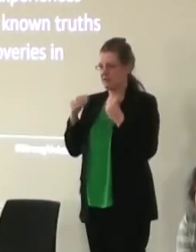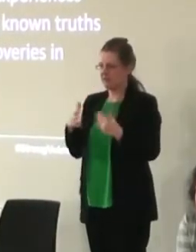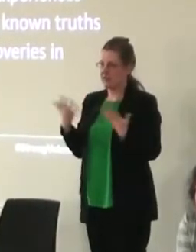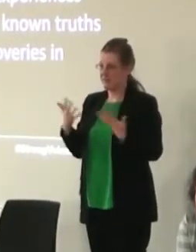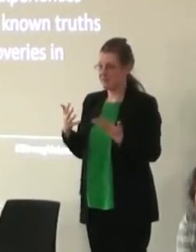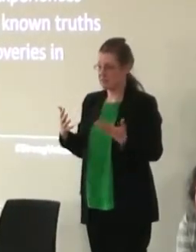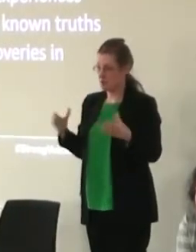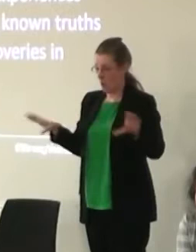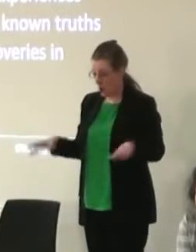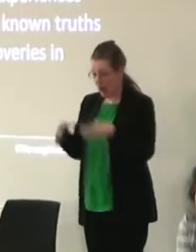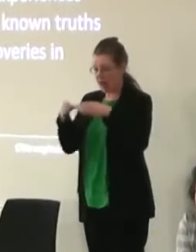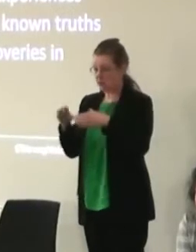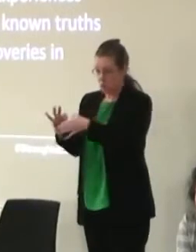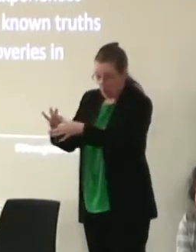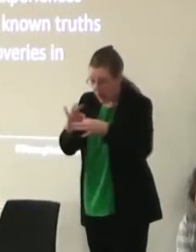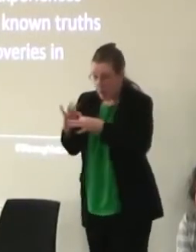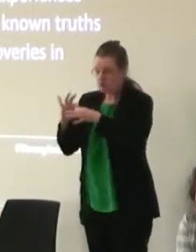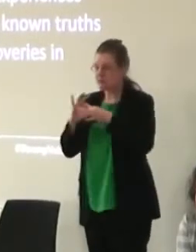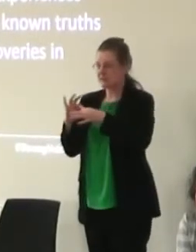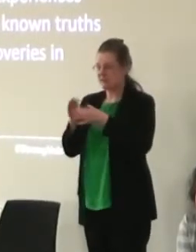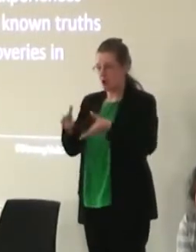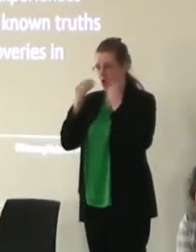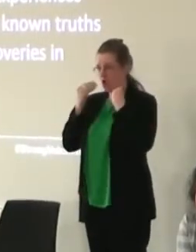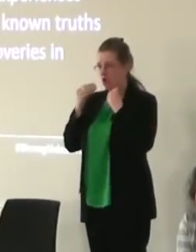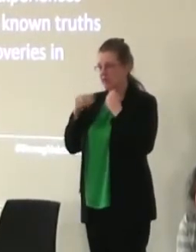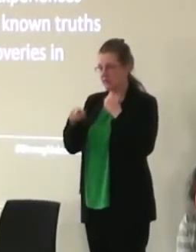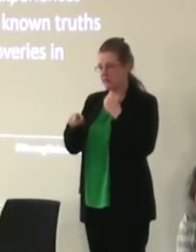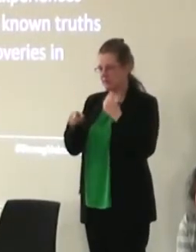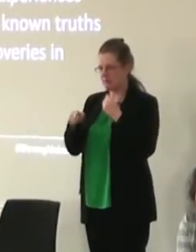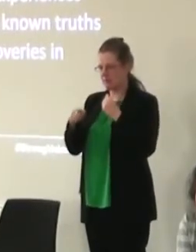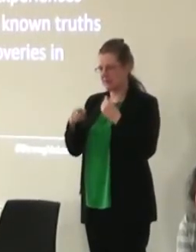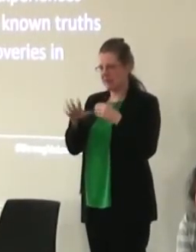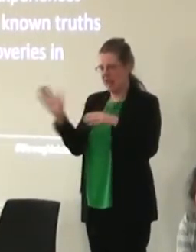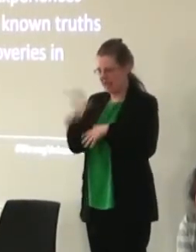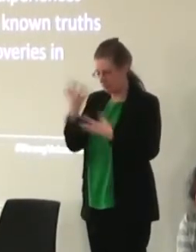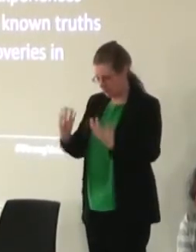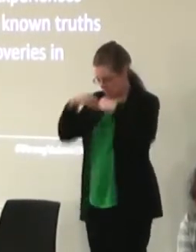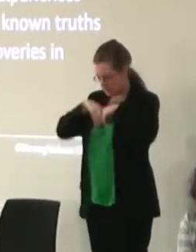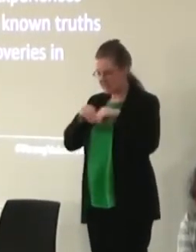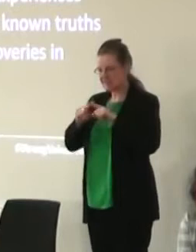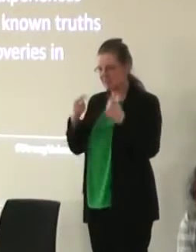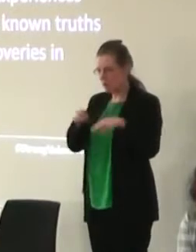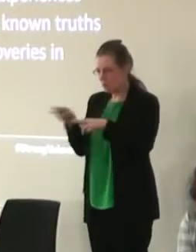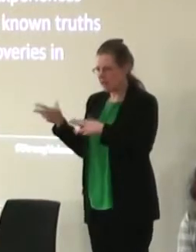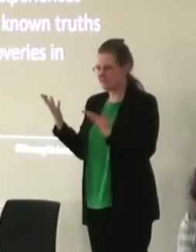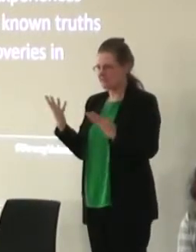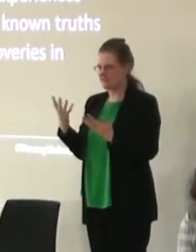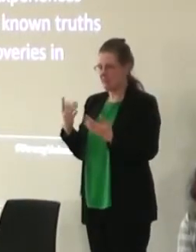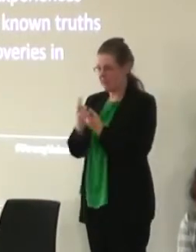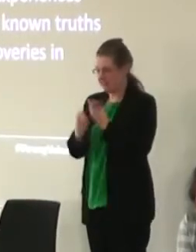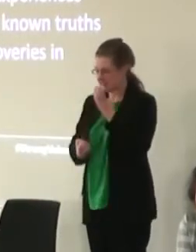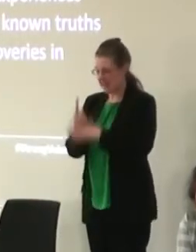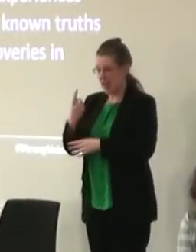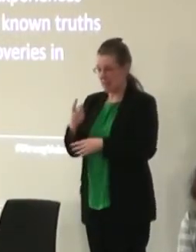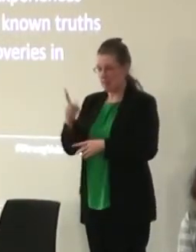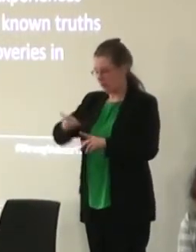collective learning, collaborative learning, it's often processed individually. So you can have things happen a thousand, a million times but